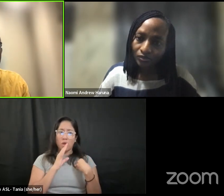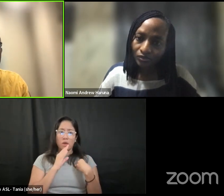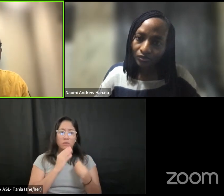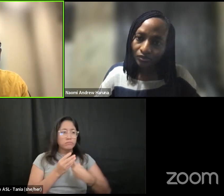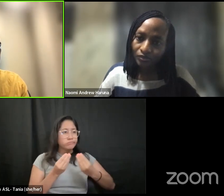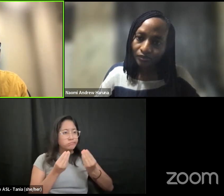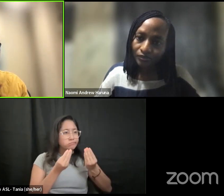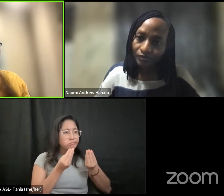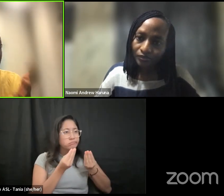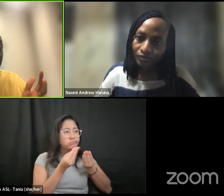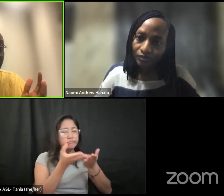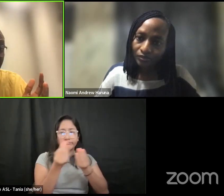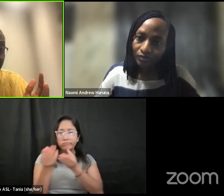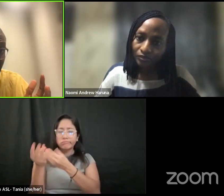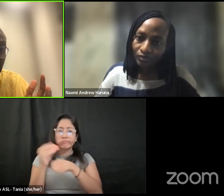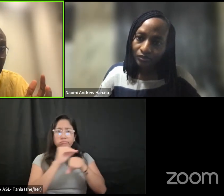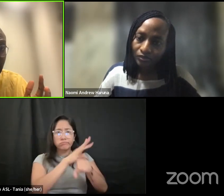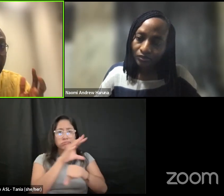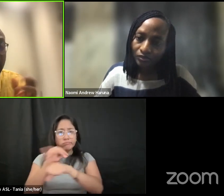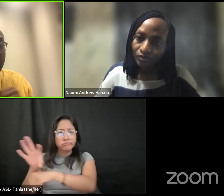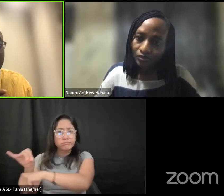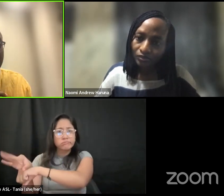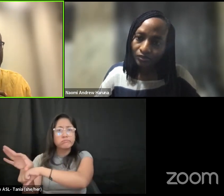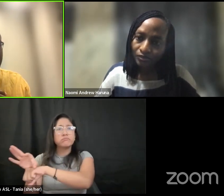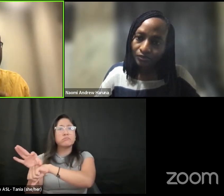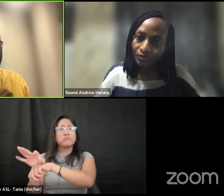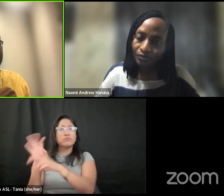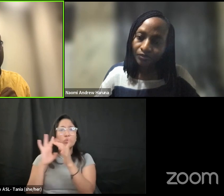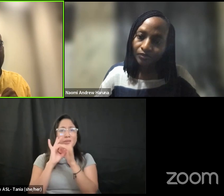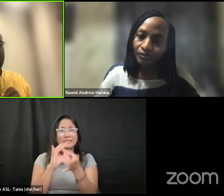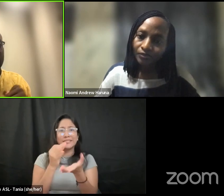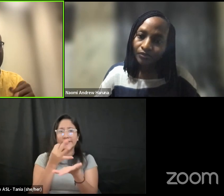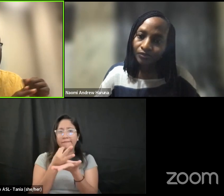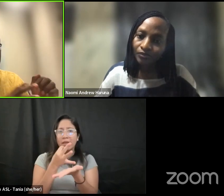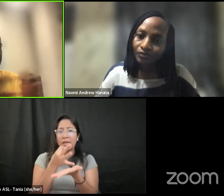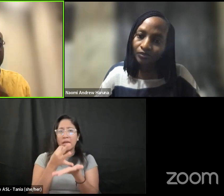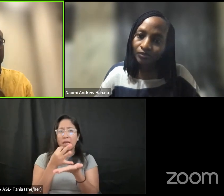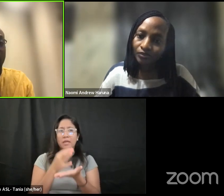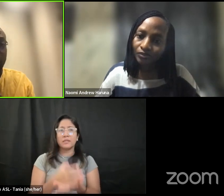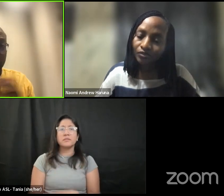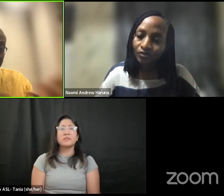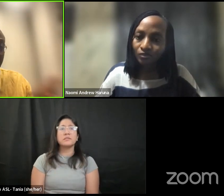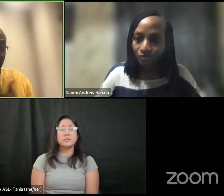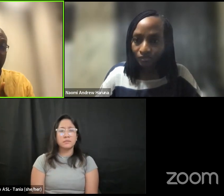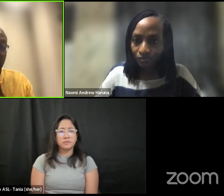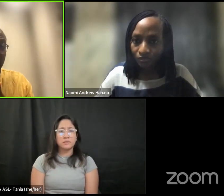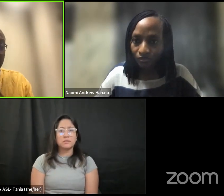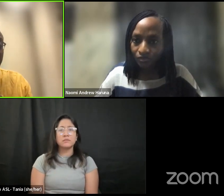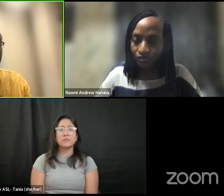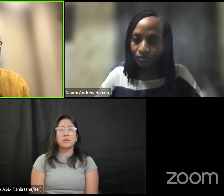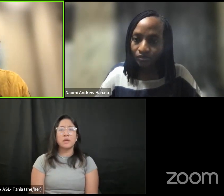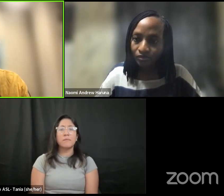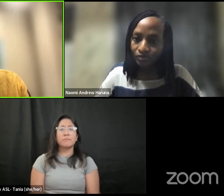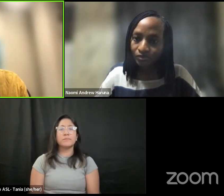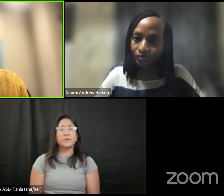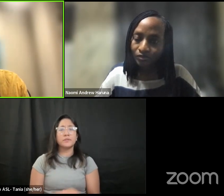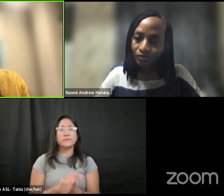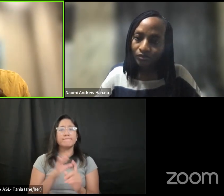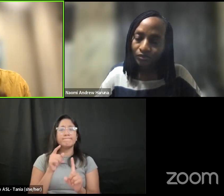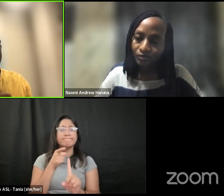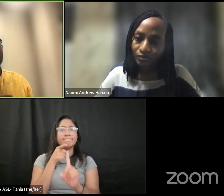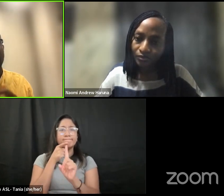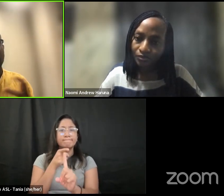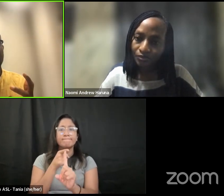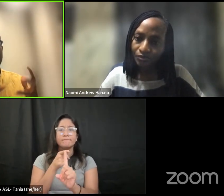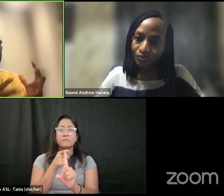in terms of how they steward finance and and i'm and i know i'm bringing the idea of stewardship to the very end of the conversation